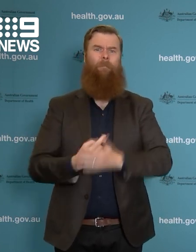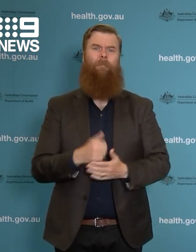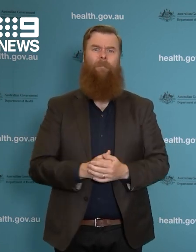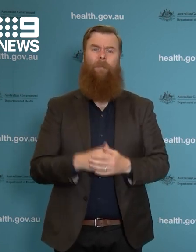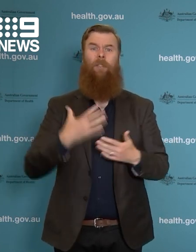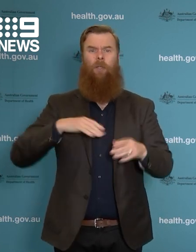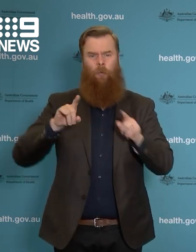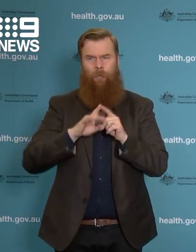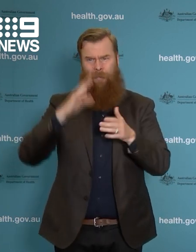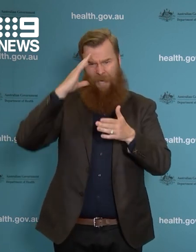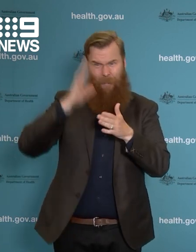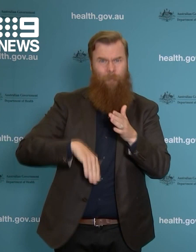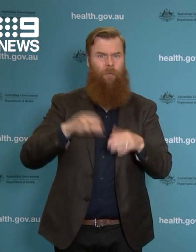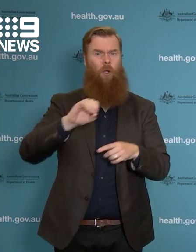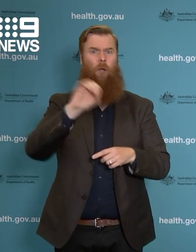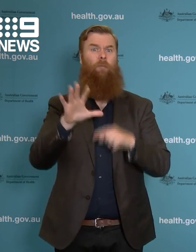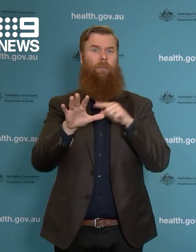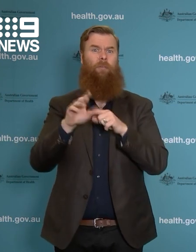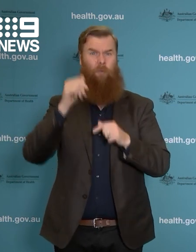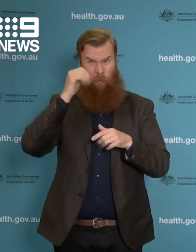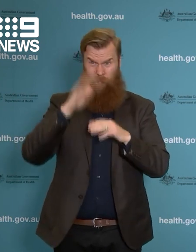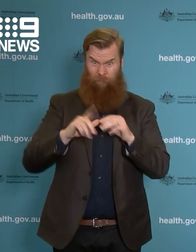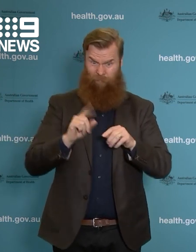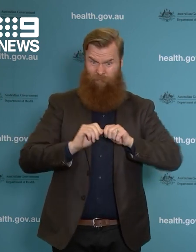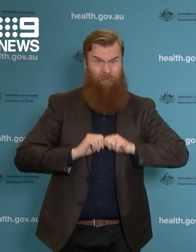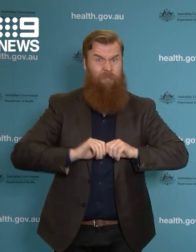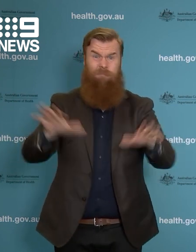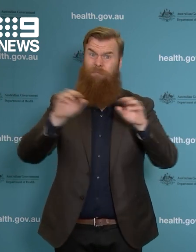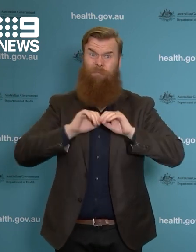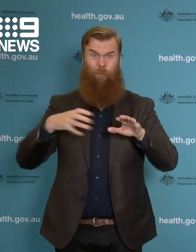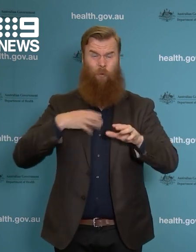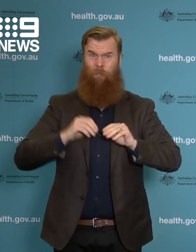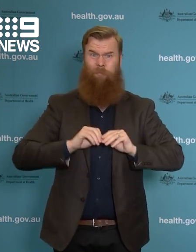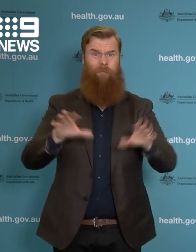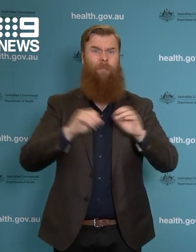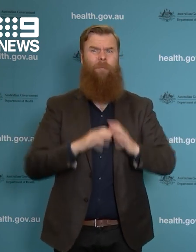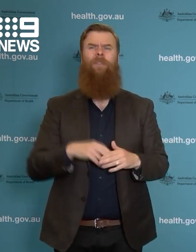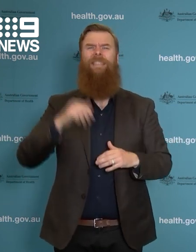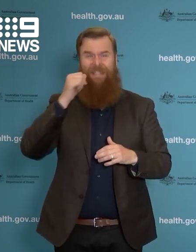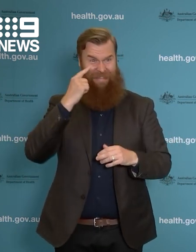So we know that it is more transmissible. It is definitely transmissible. We are seeing that here in Australia.